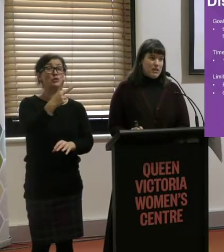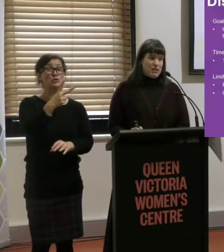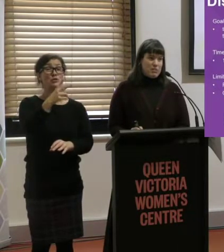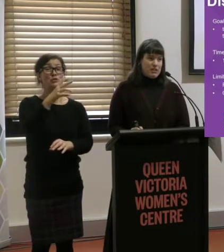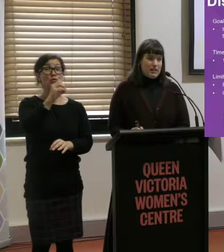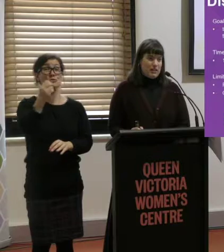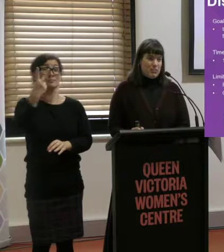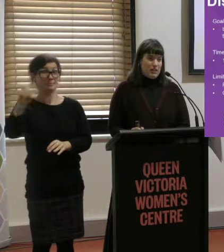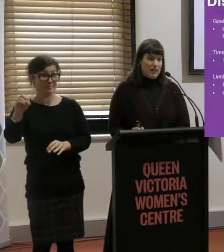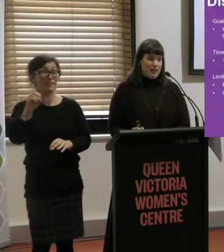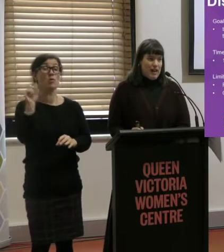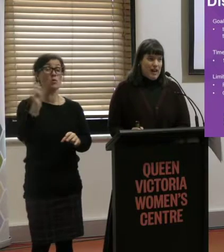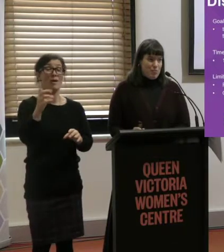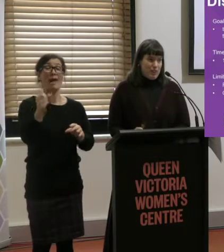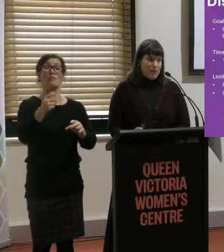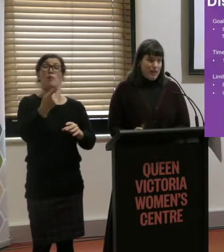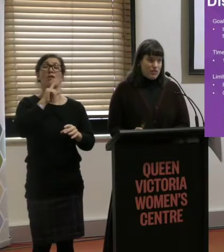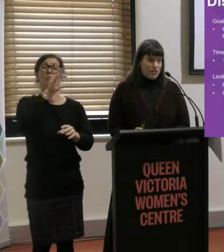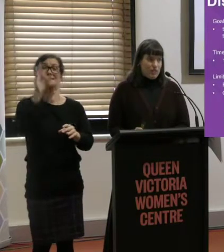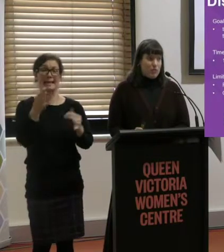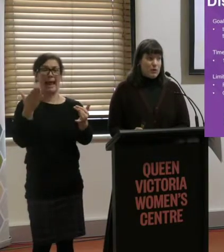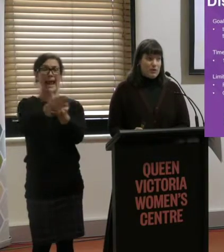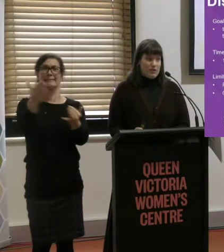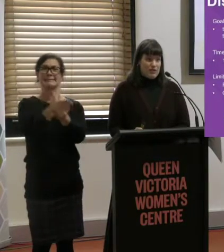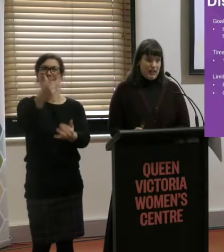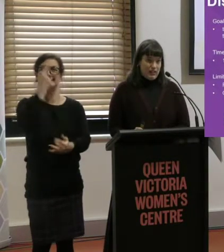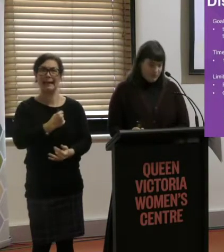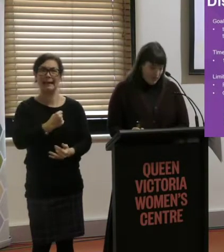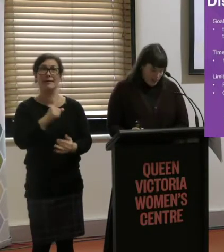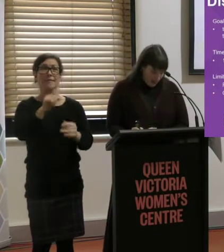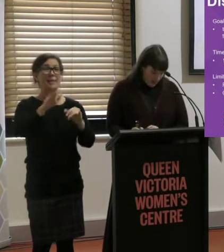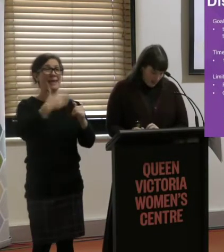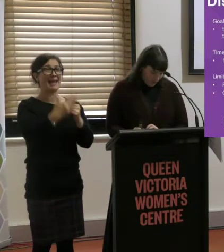supposed to be 90% accessibility by the end of 2017.